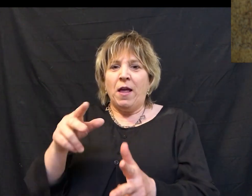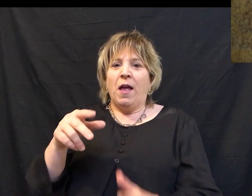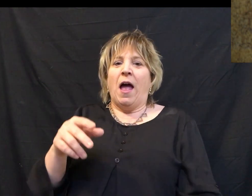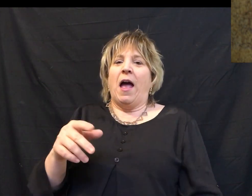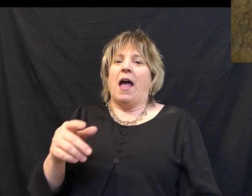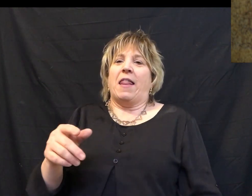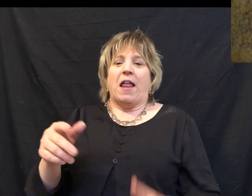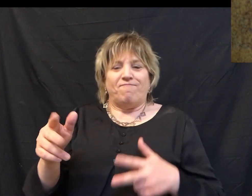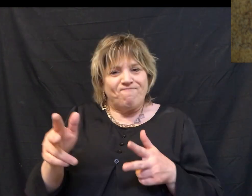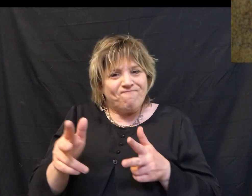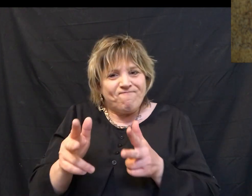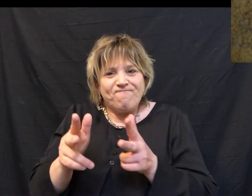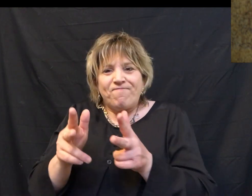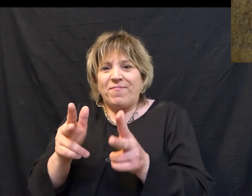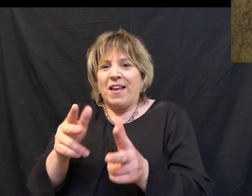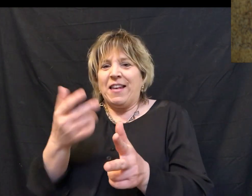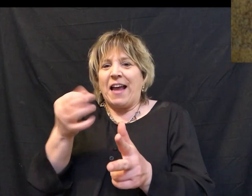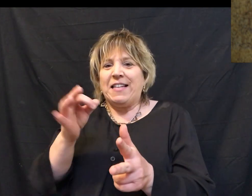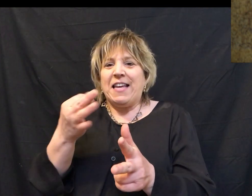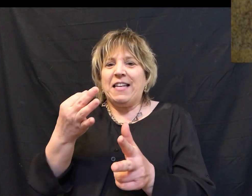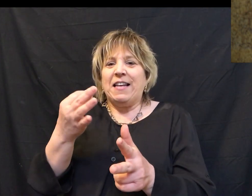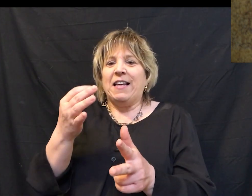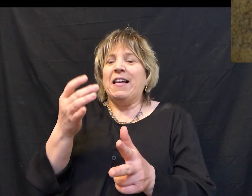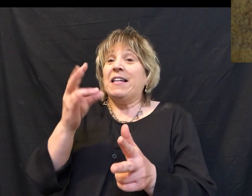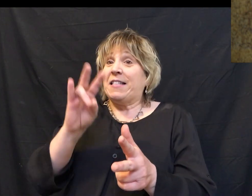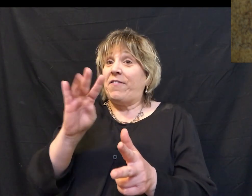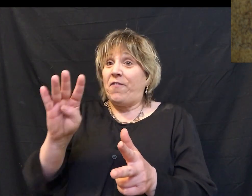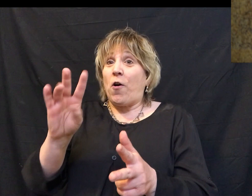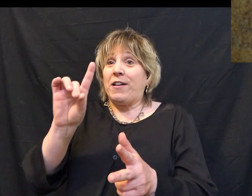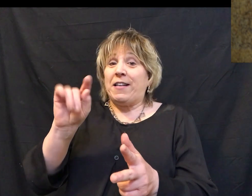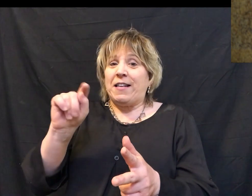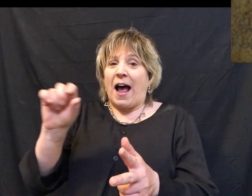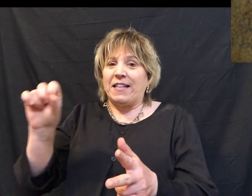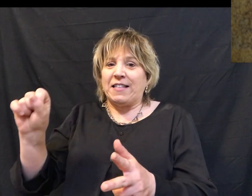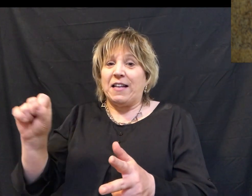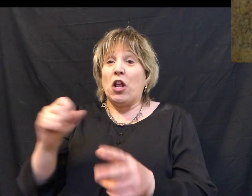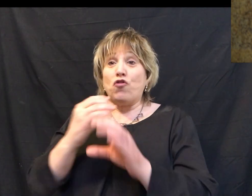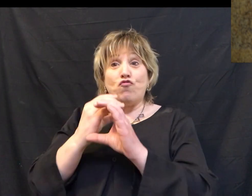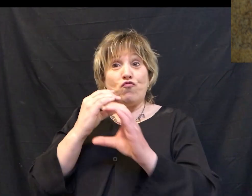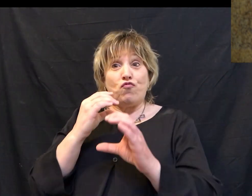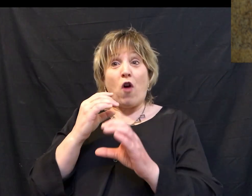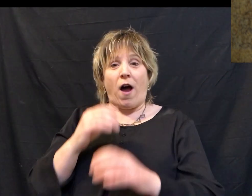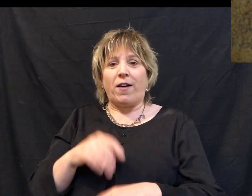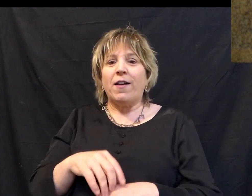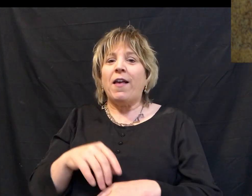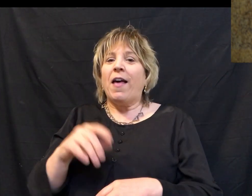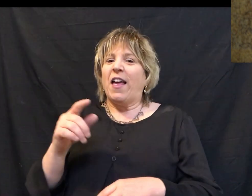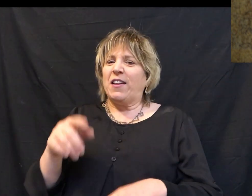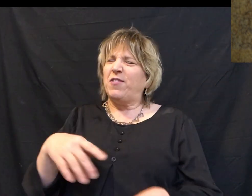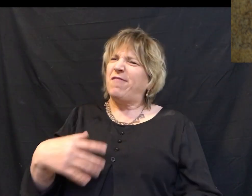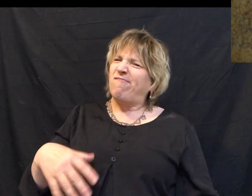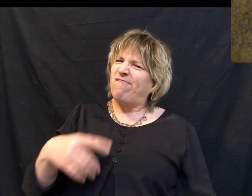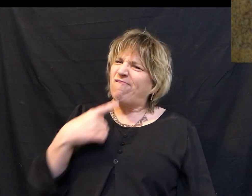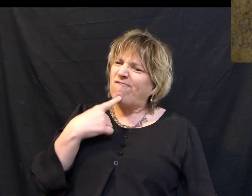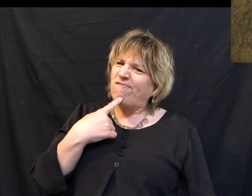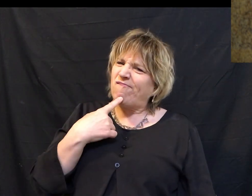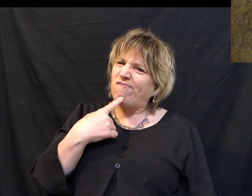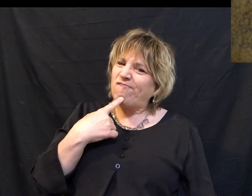she had her Honda Prelude and then I'd pull right up in my 1974 Datsun truck. Yeah, it was kind of